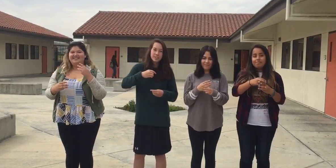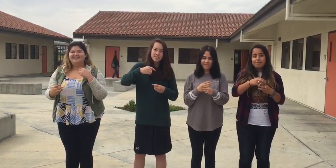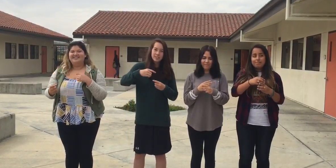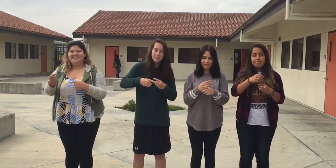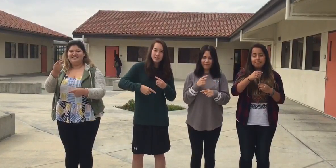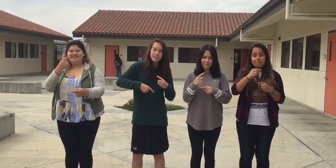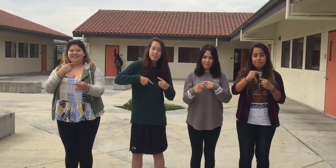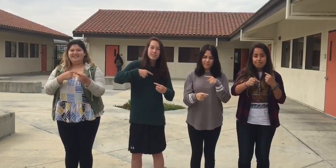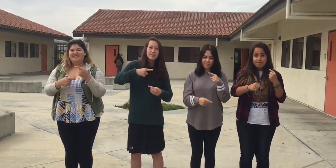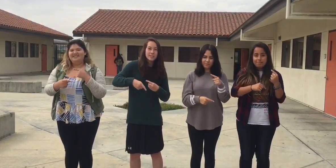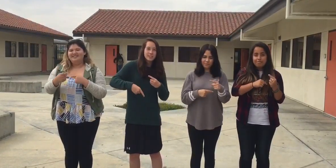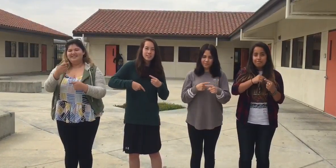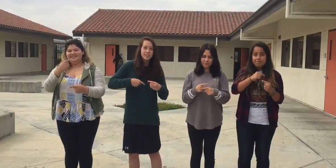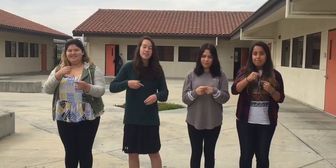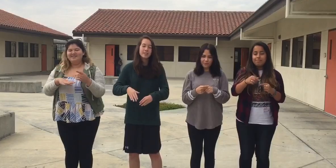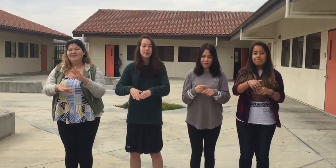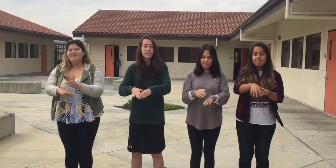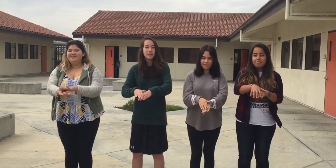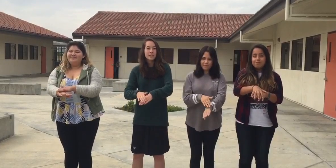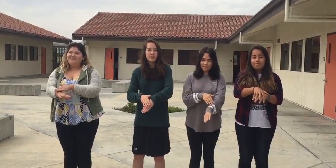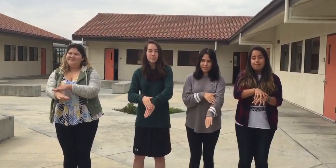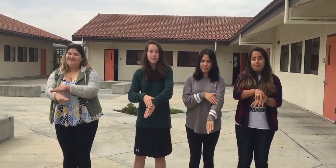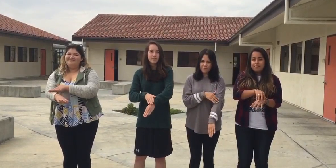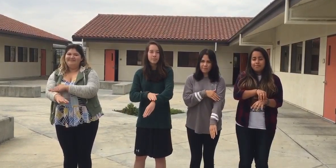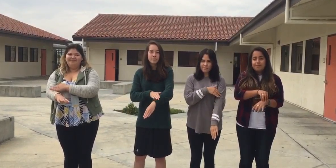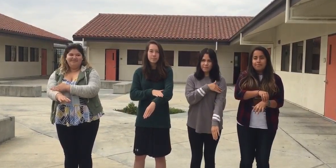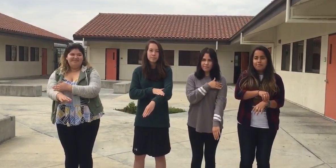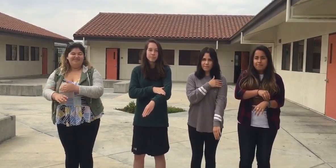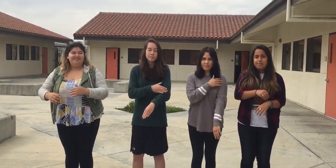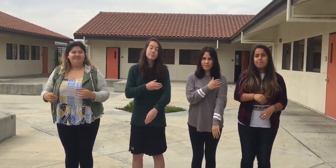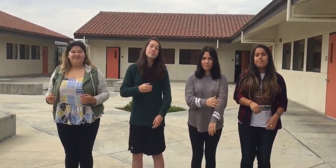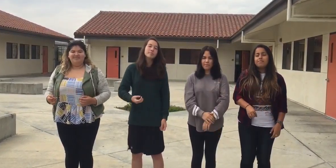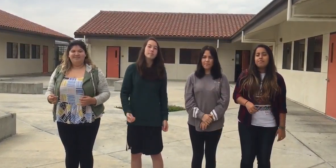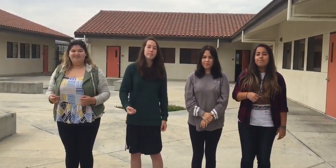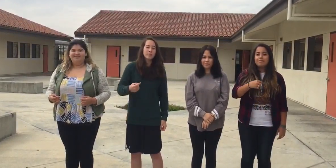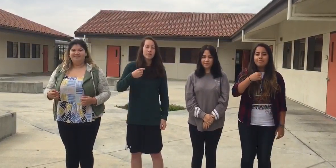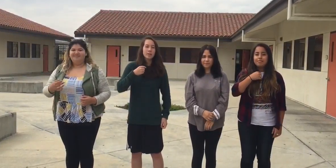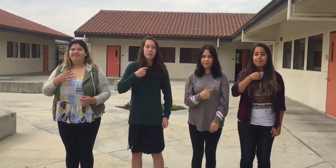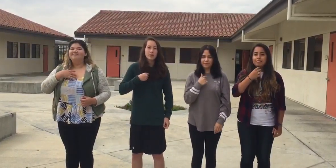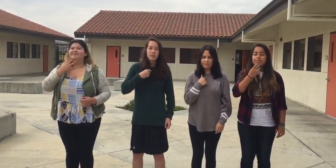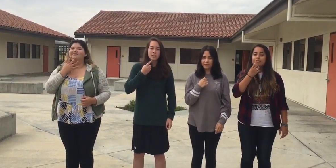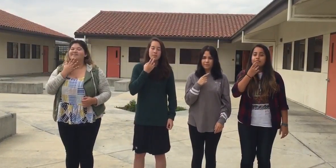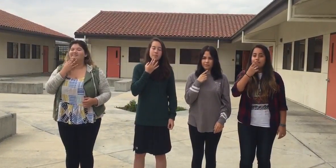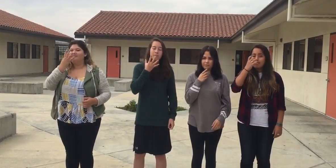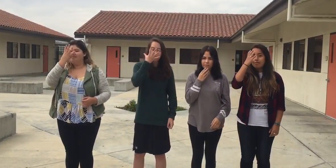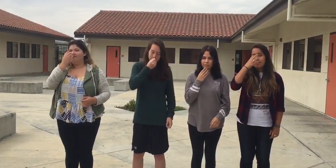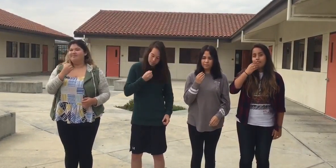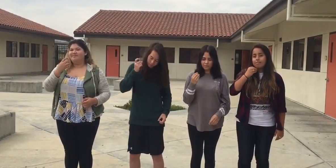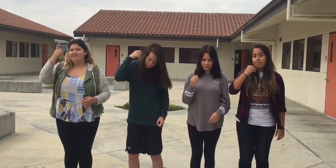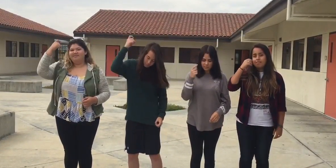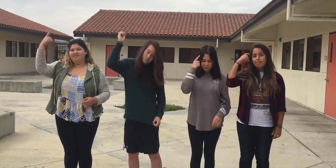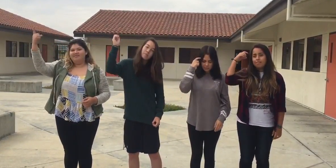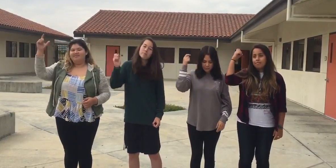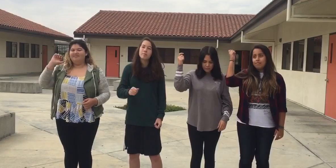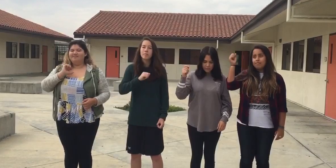I'd like to make myself believe If this planet earth turns